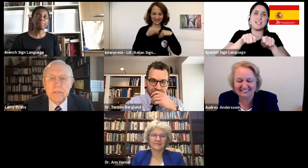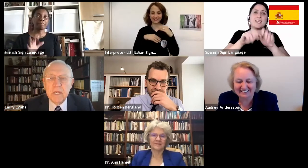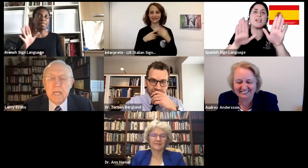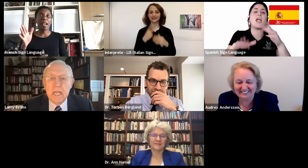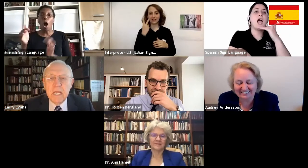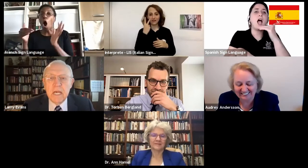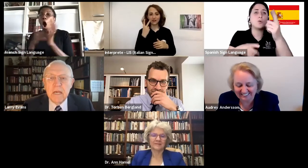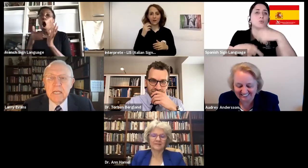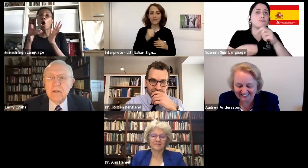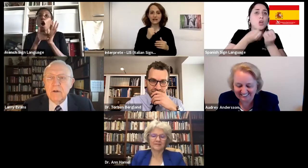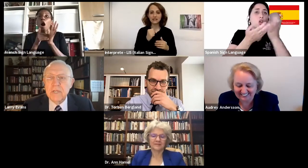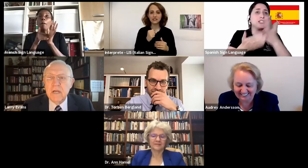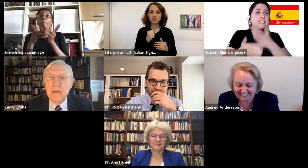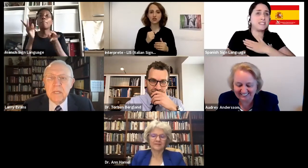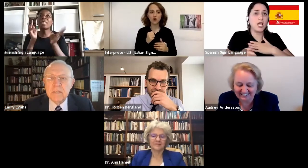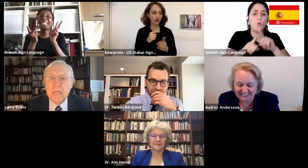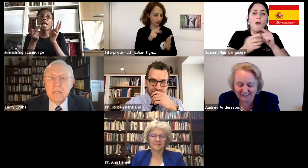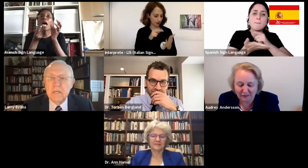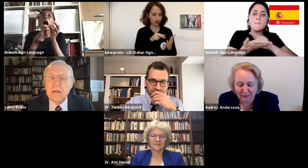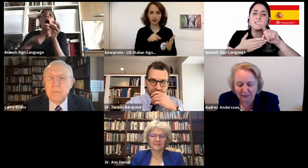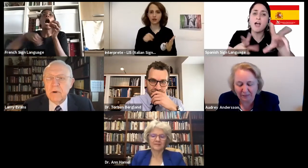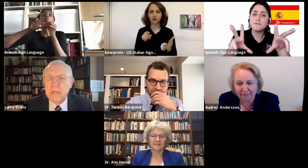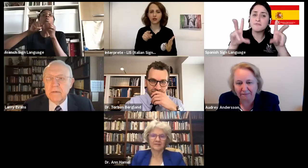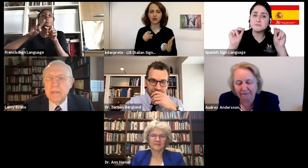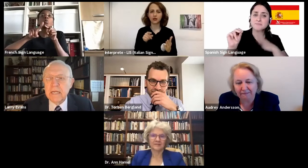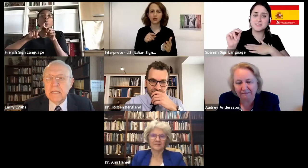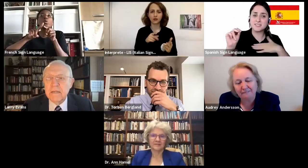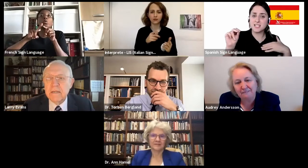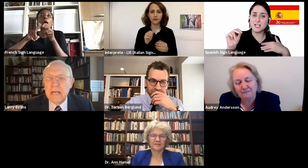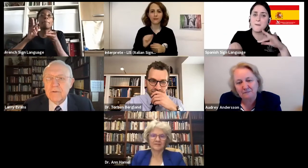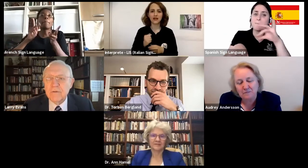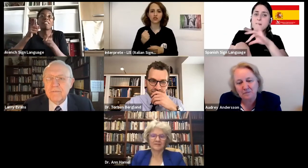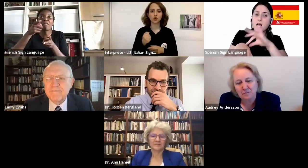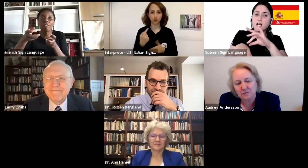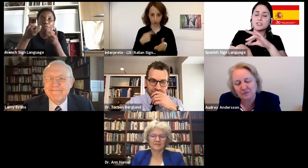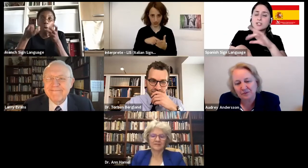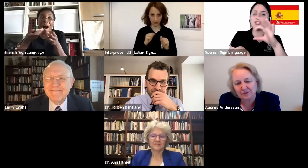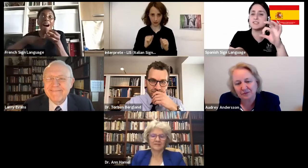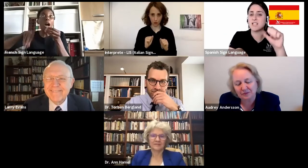on with us. Any closing comments, Dr. Berglund? Any counsel?